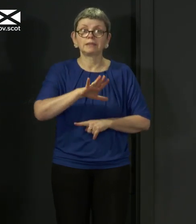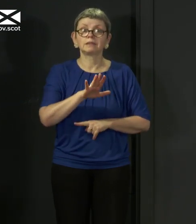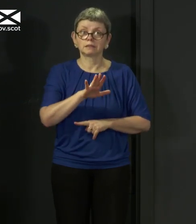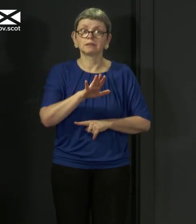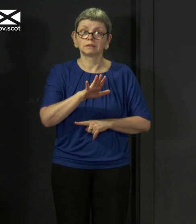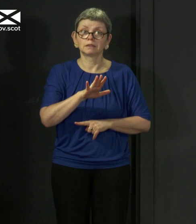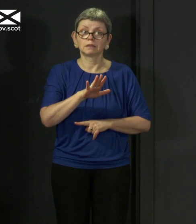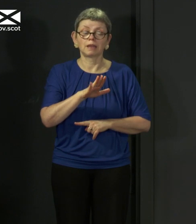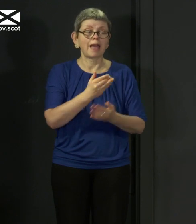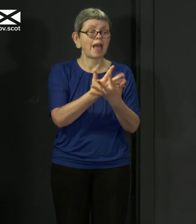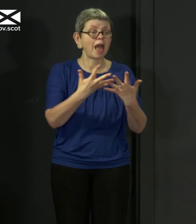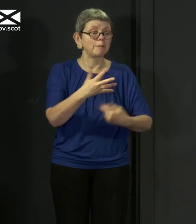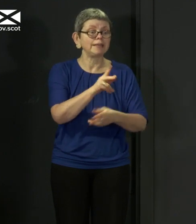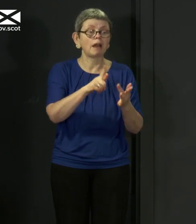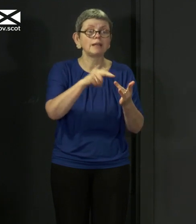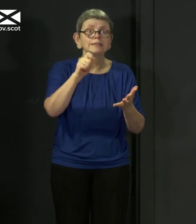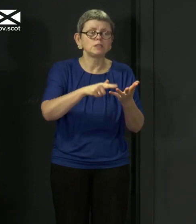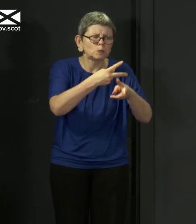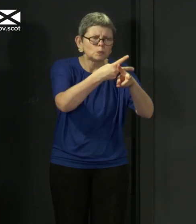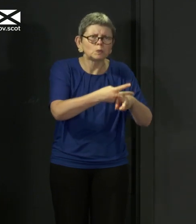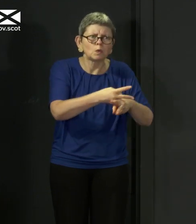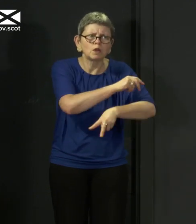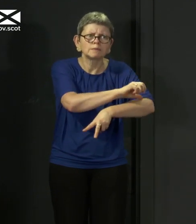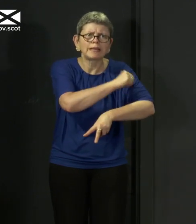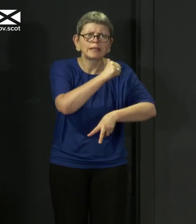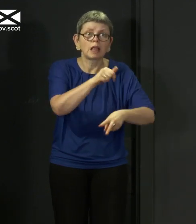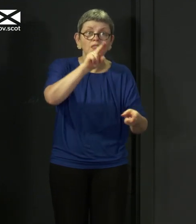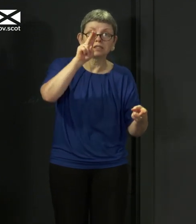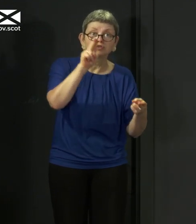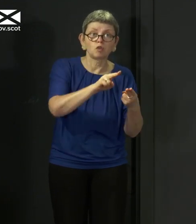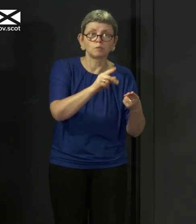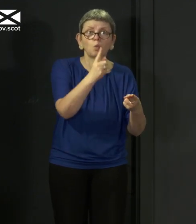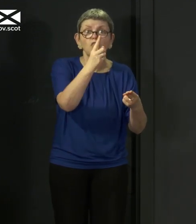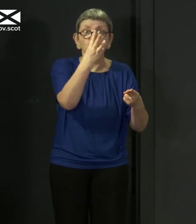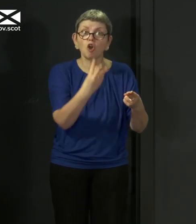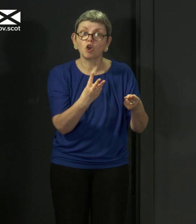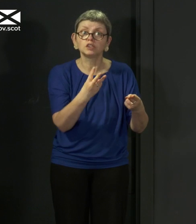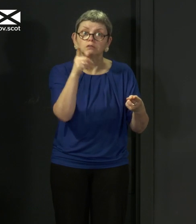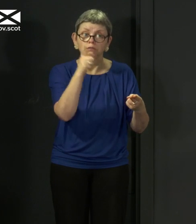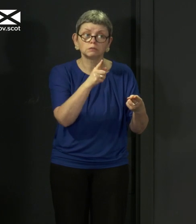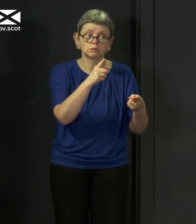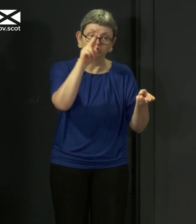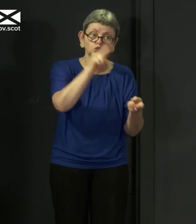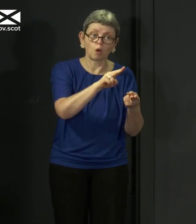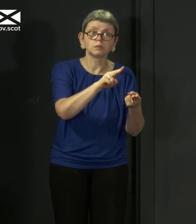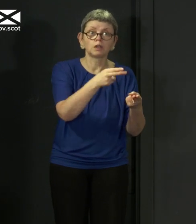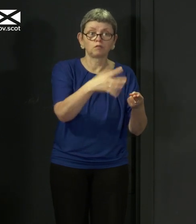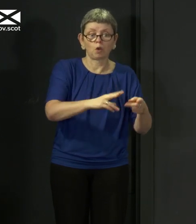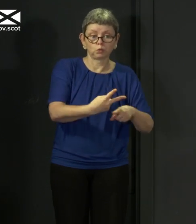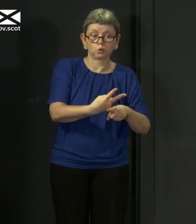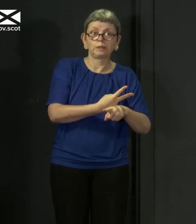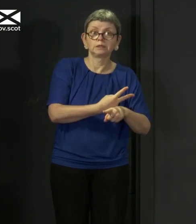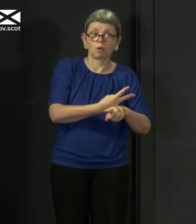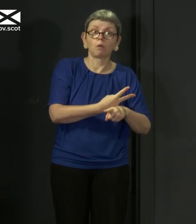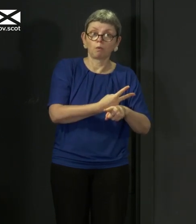people in intensive care has fallen by around a third in the last fortnight from the figure I would have reported to